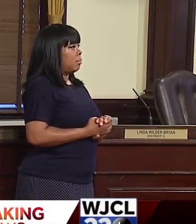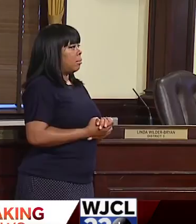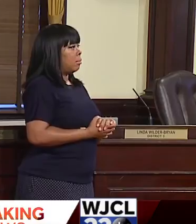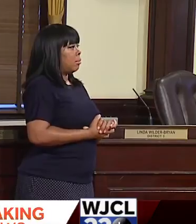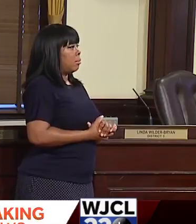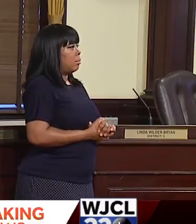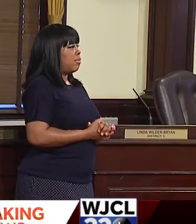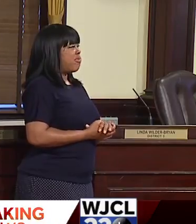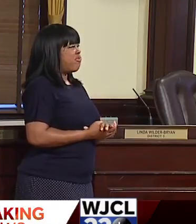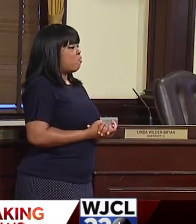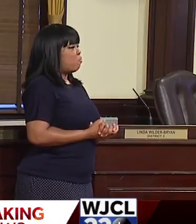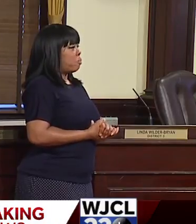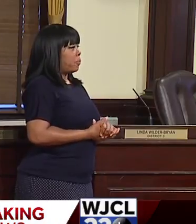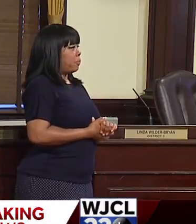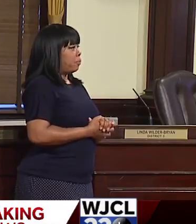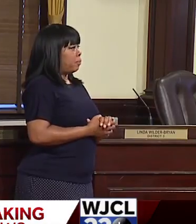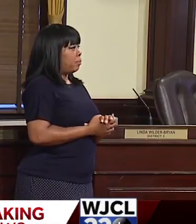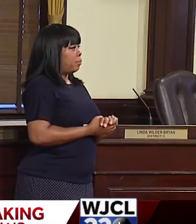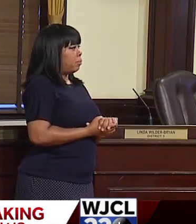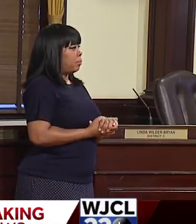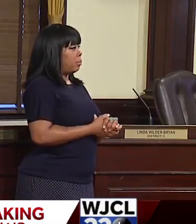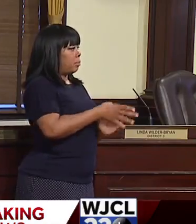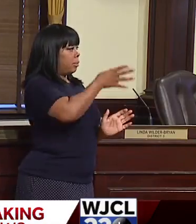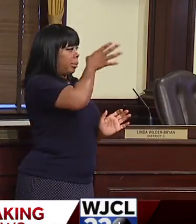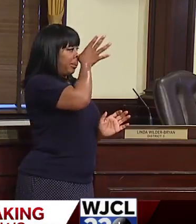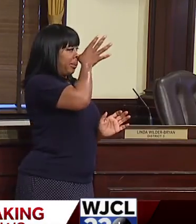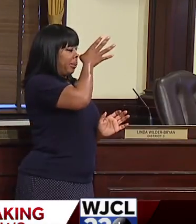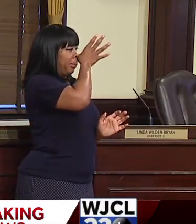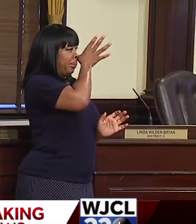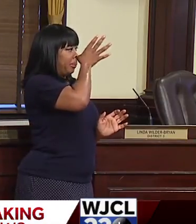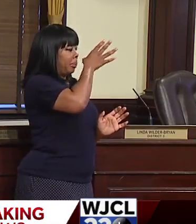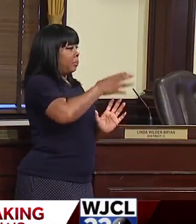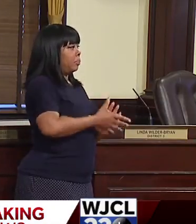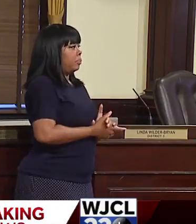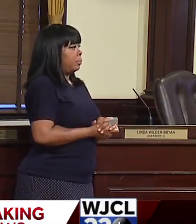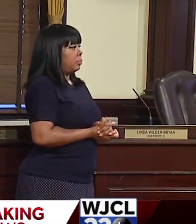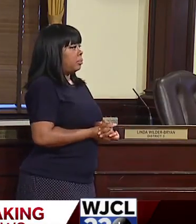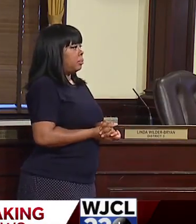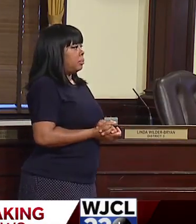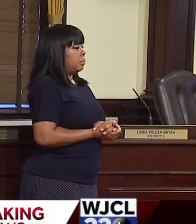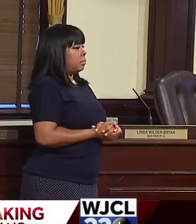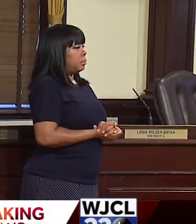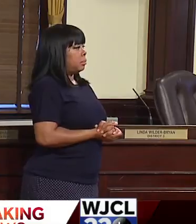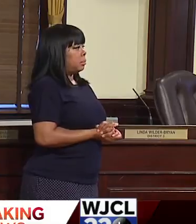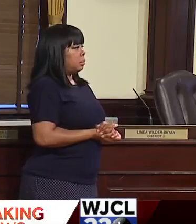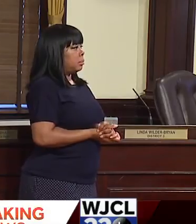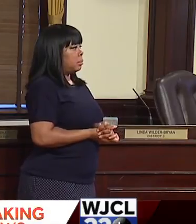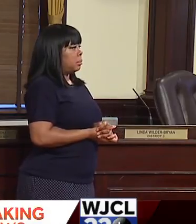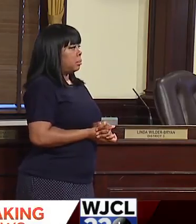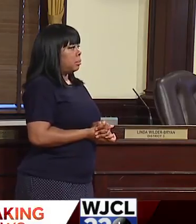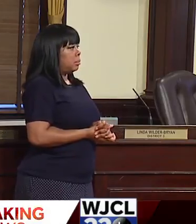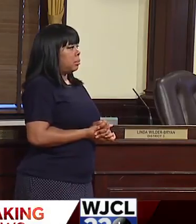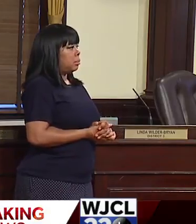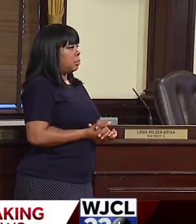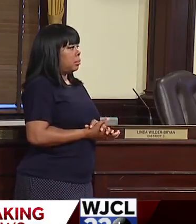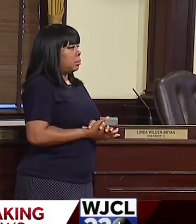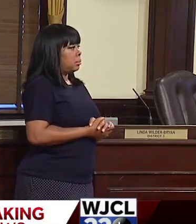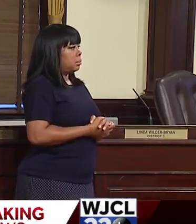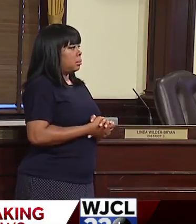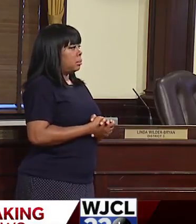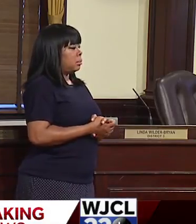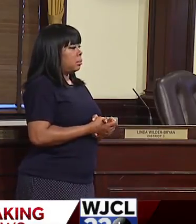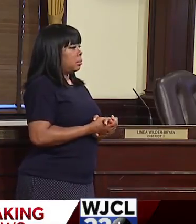week, the other side of this week really glean so far from how someone's work will operate